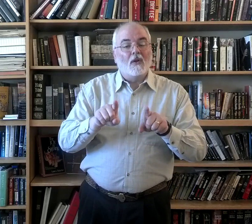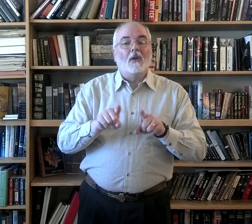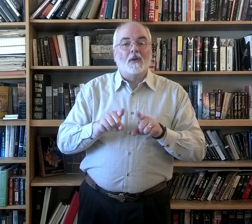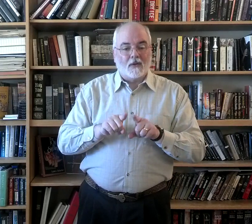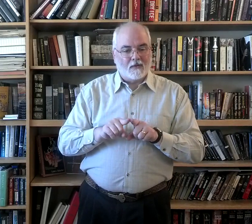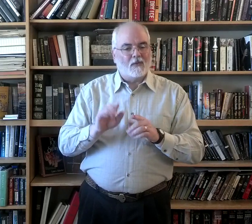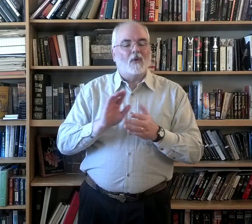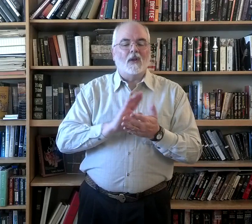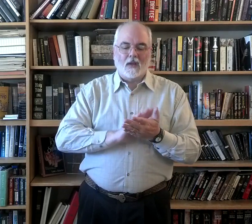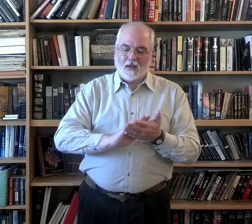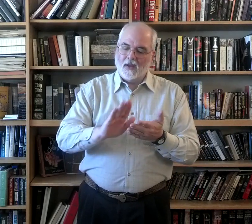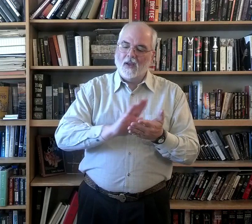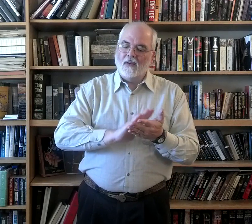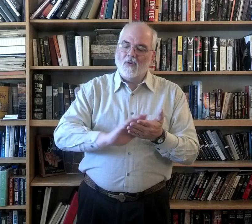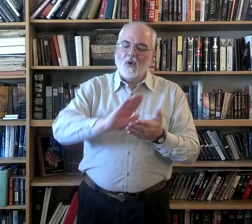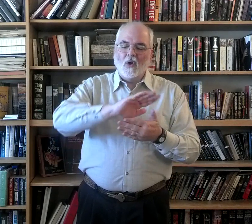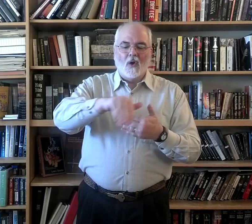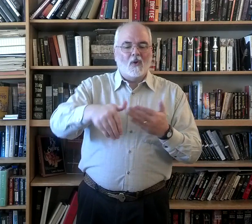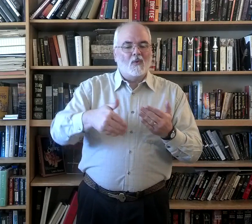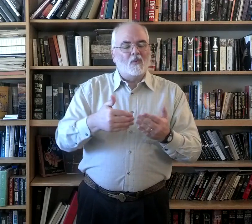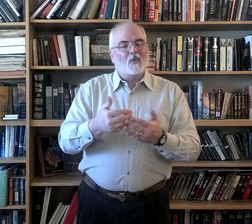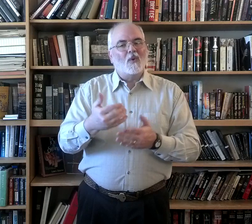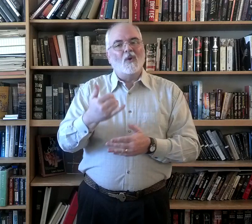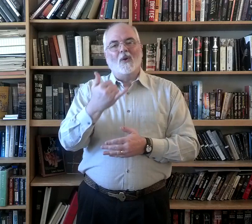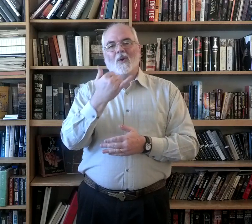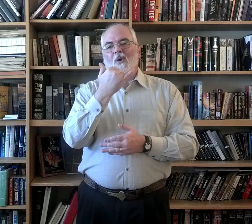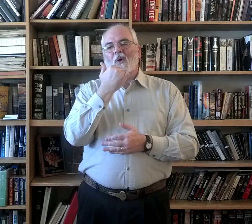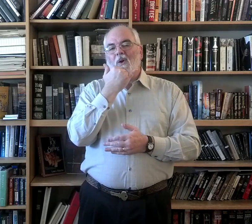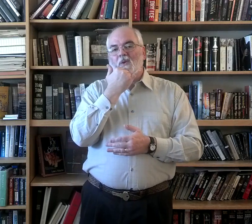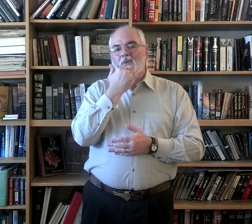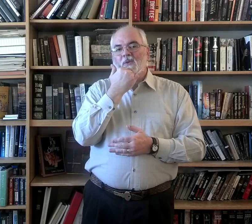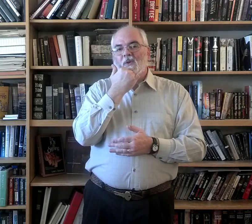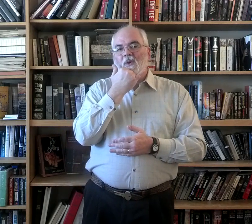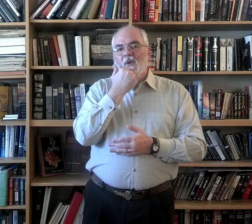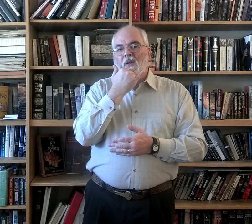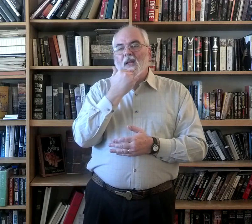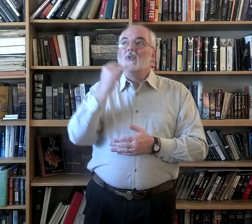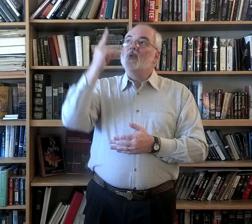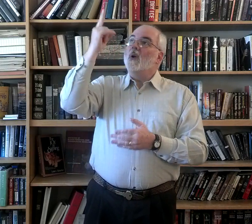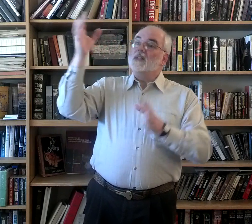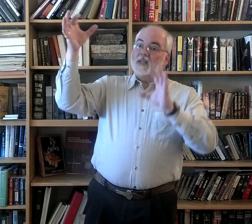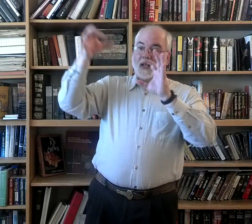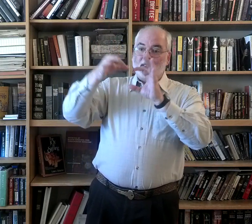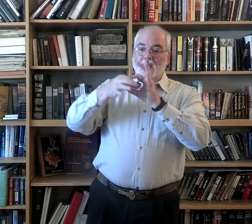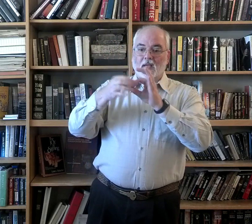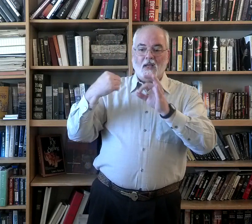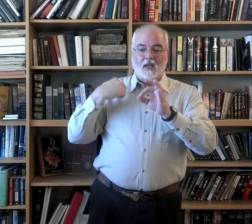forgive all wrongs. He joins us here,